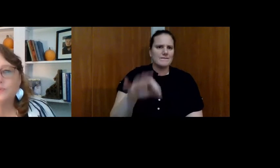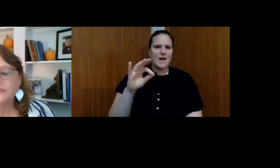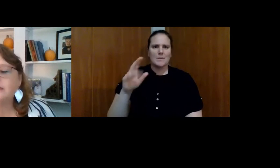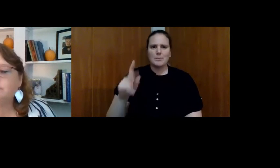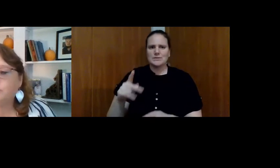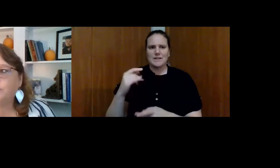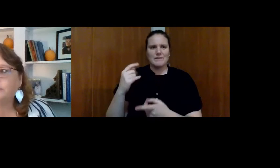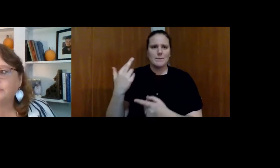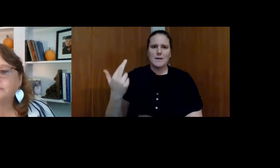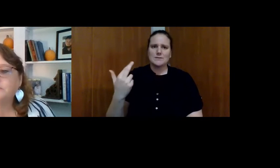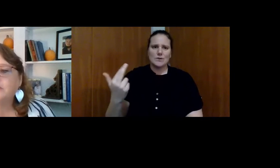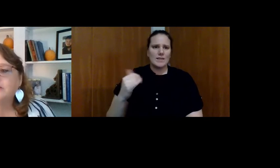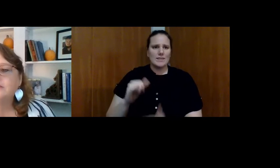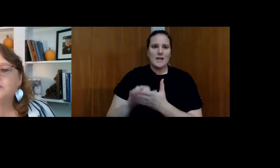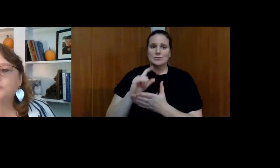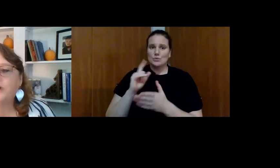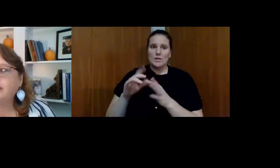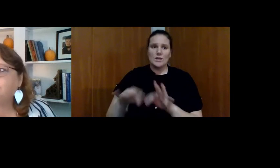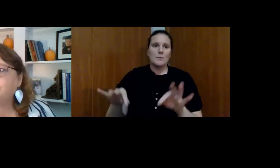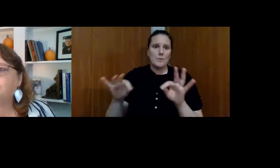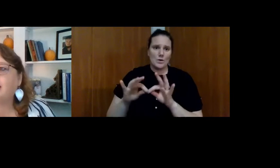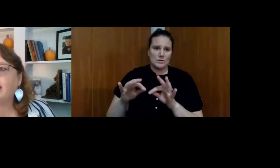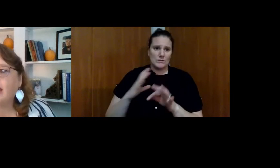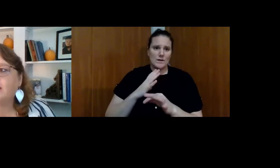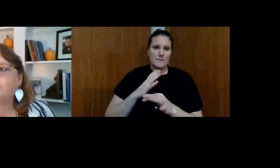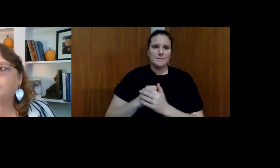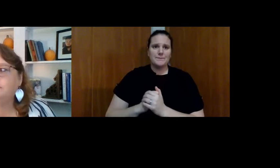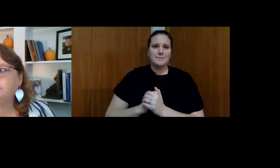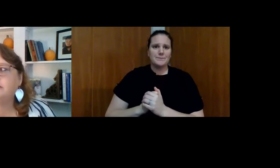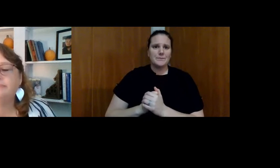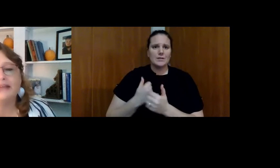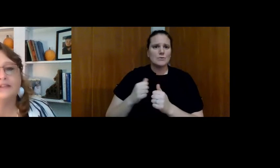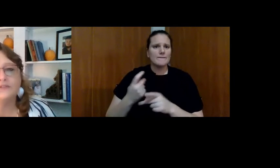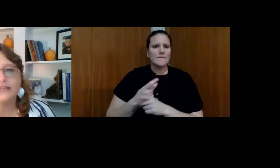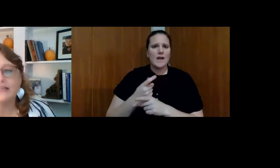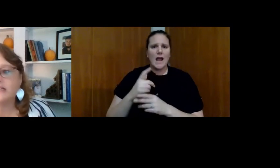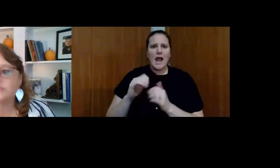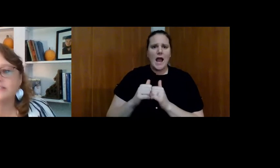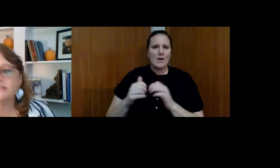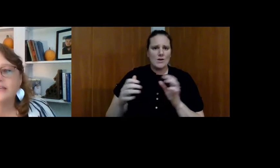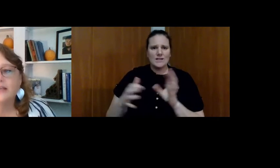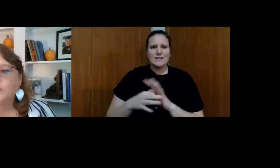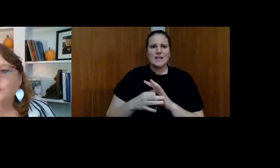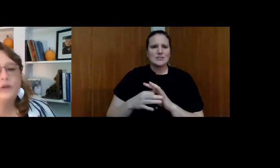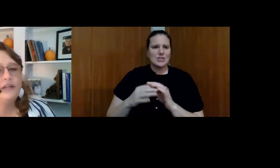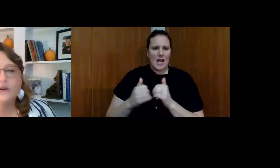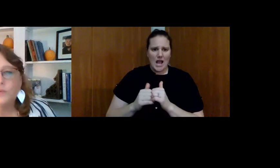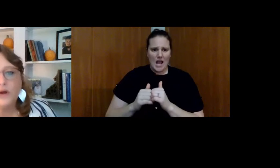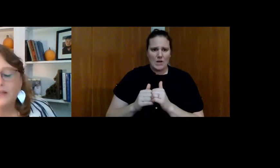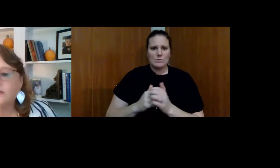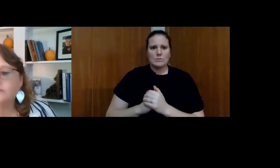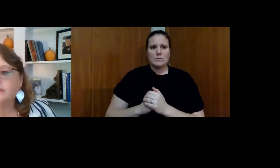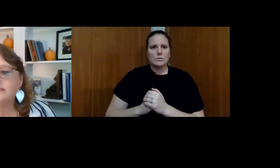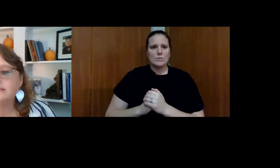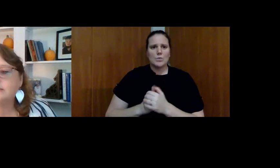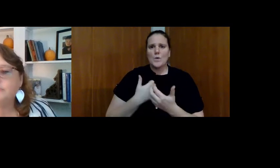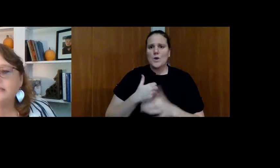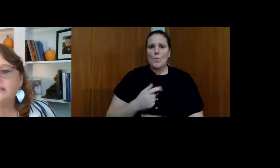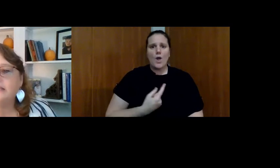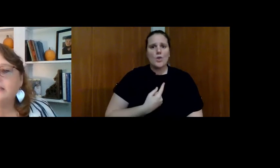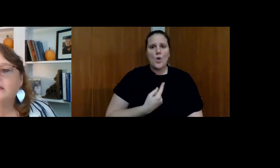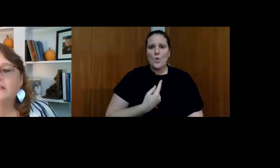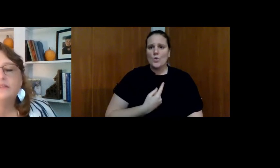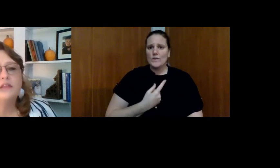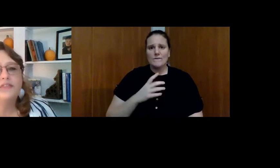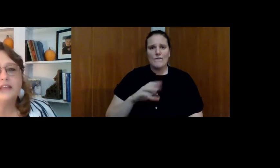is really important. So trying to figure out how do we make those connections. We don't want loneliness to